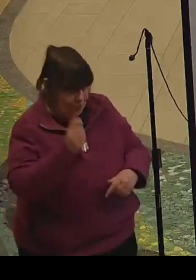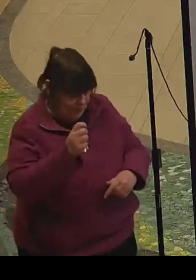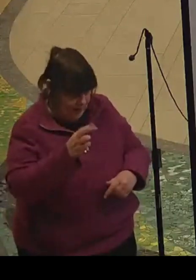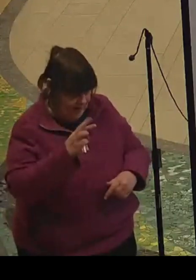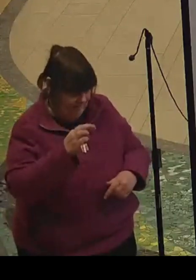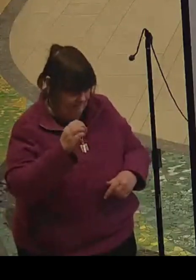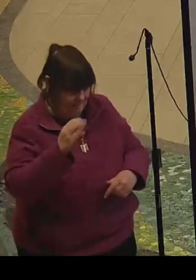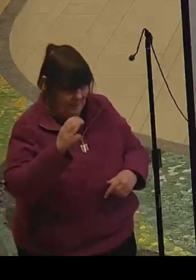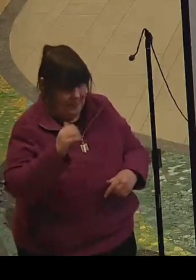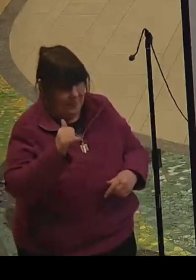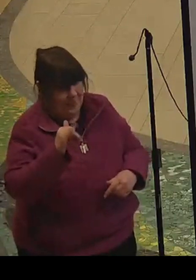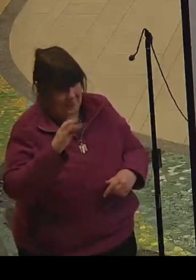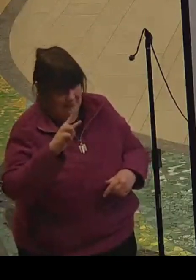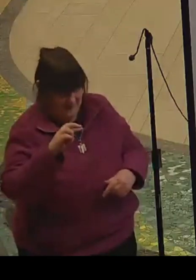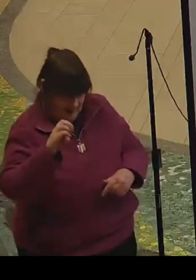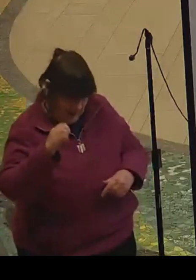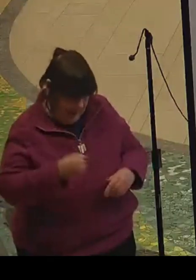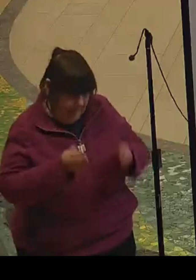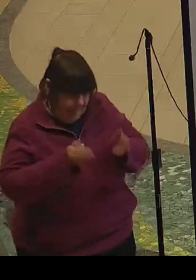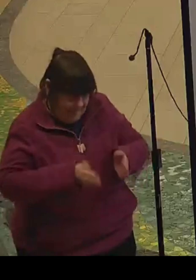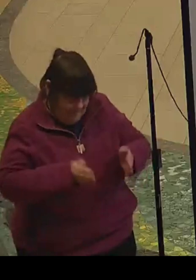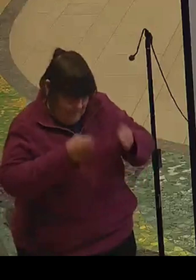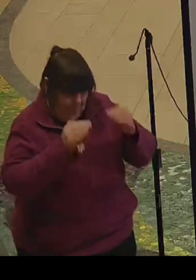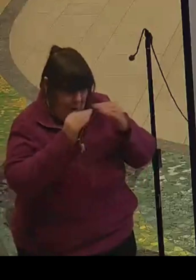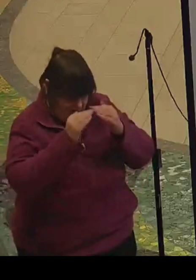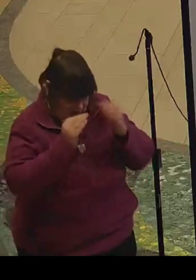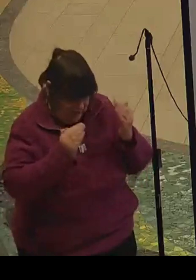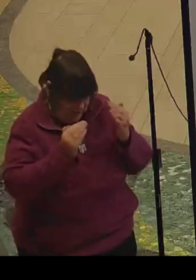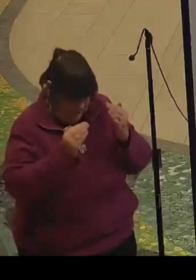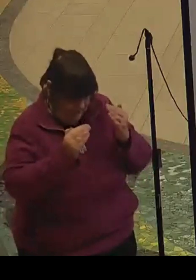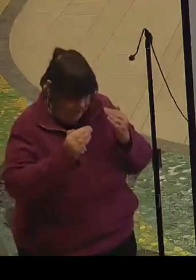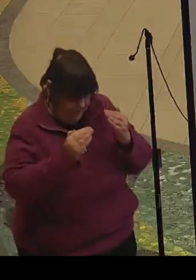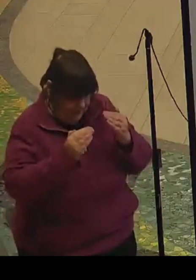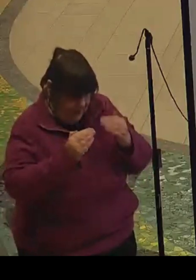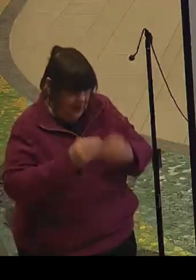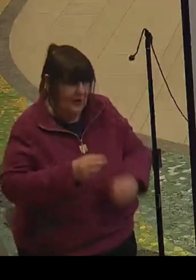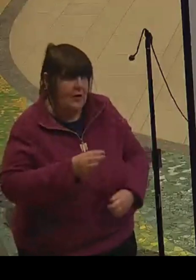Trochra box.